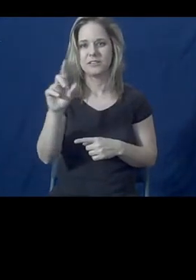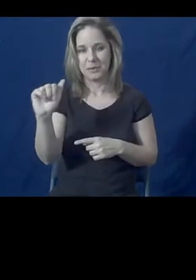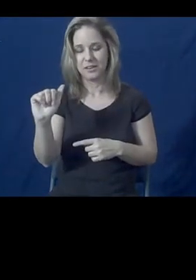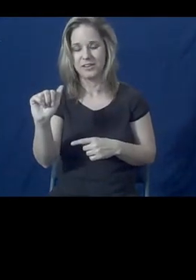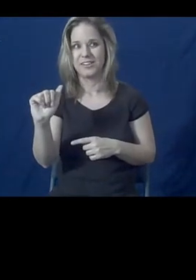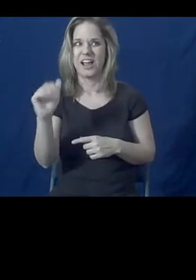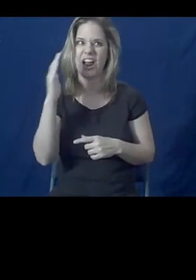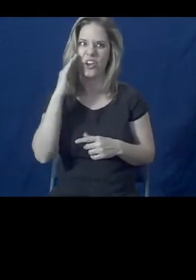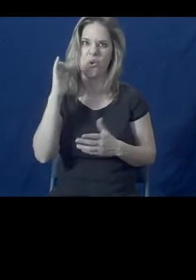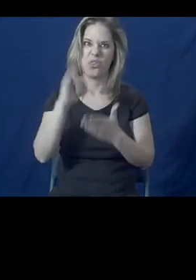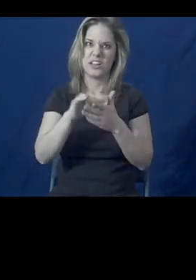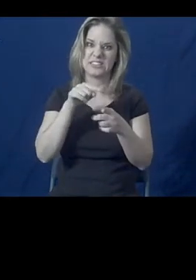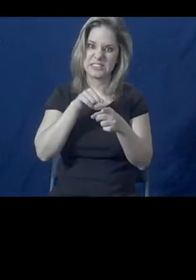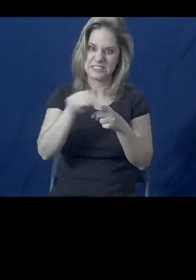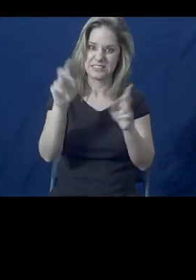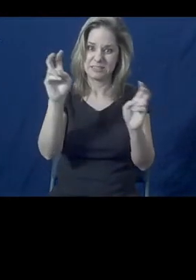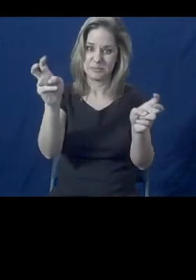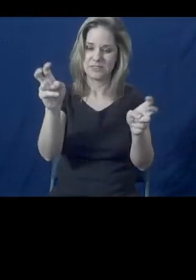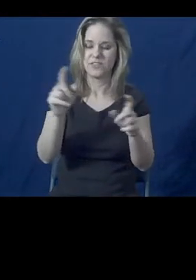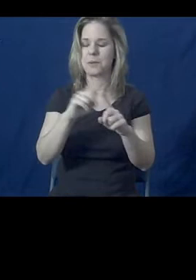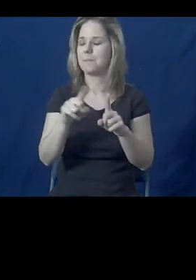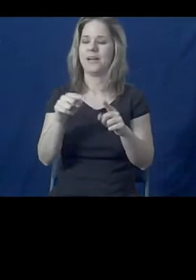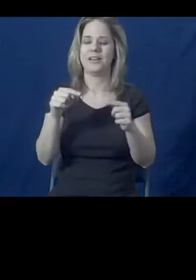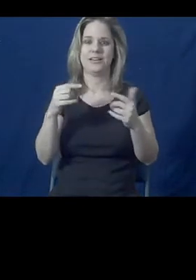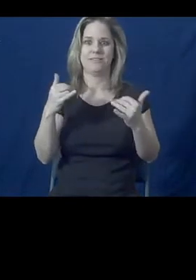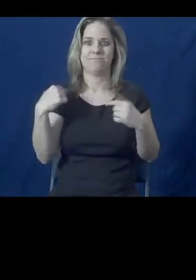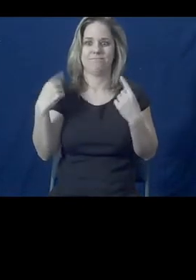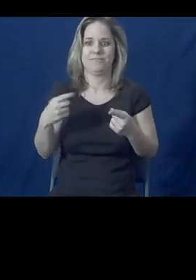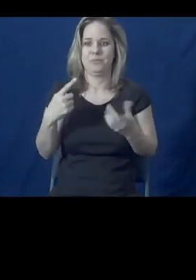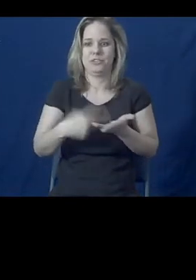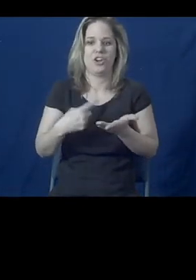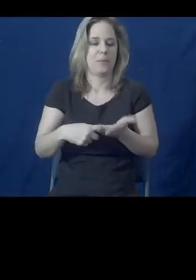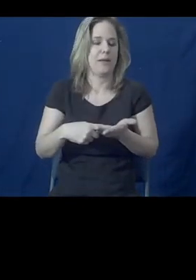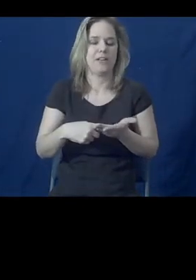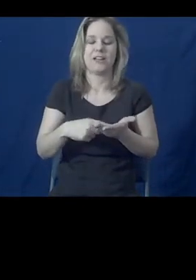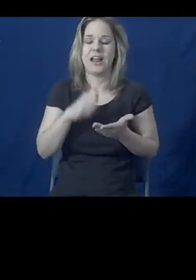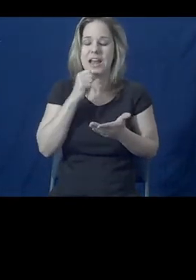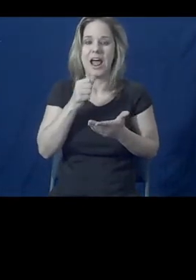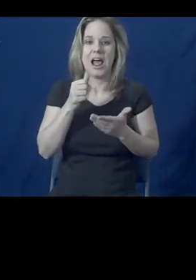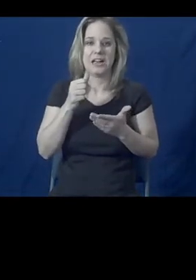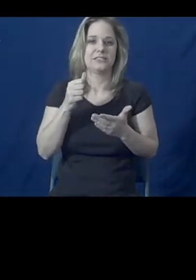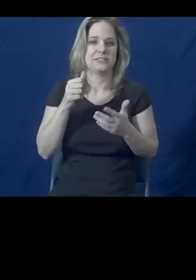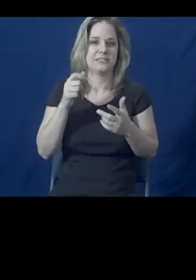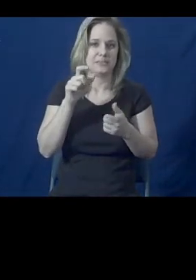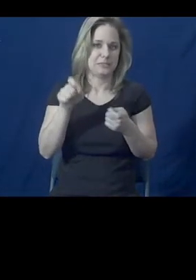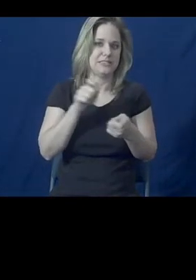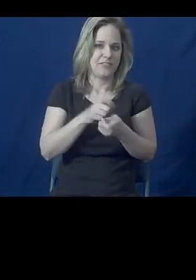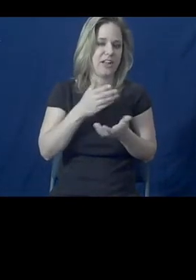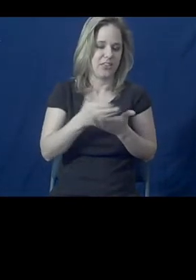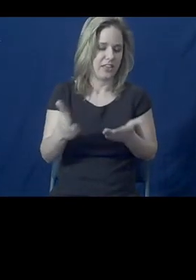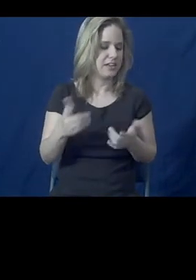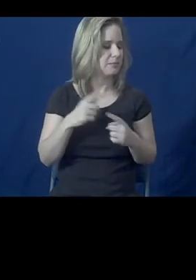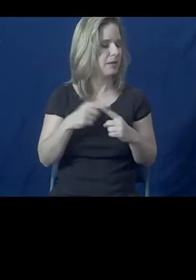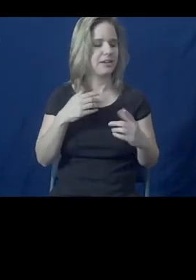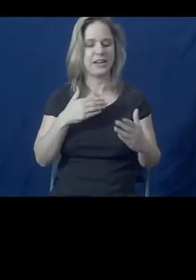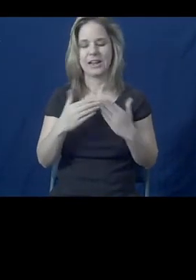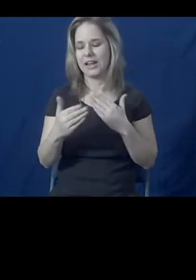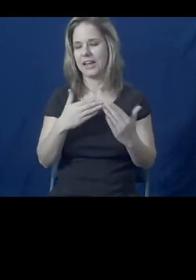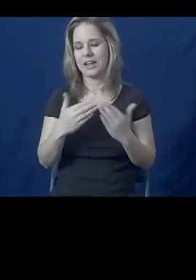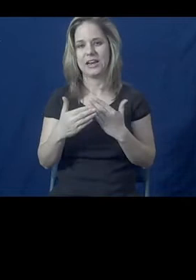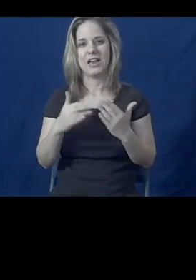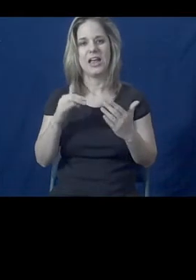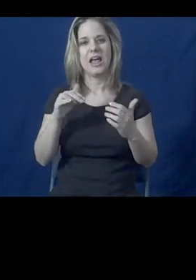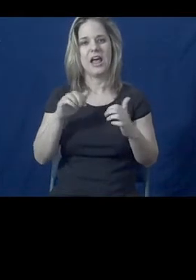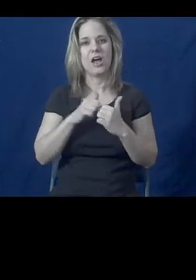about things that don't specifically have to do with that. But again, our approach to the issue of violence